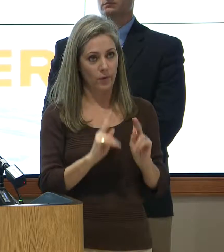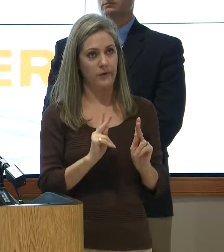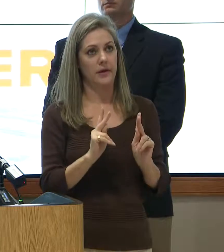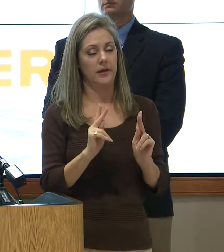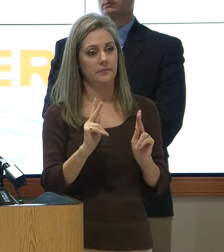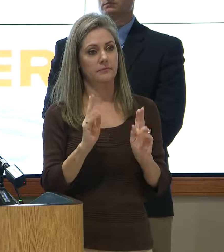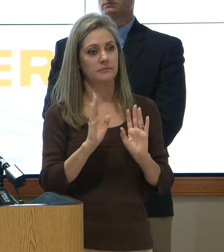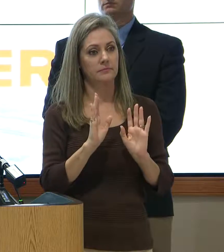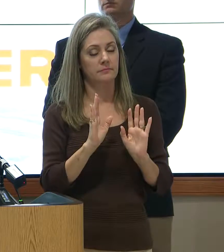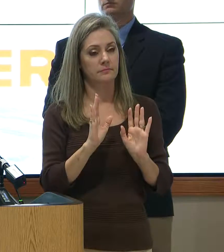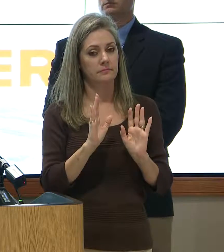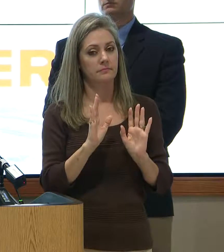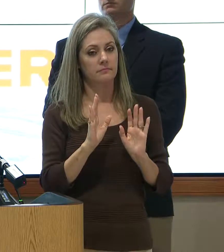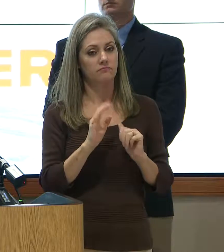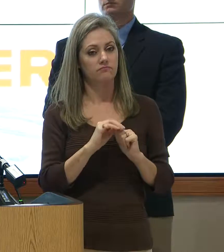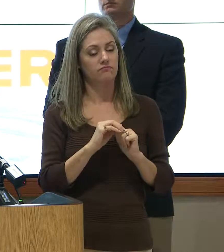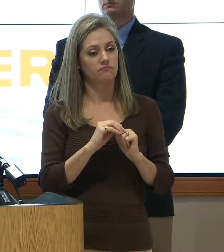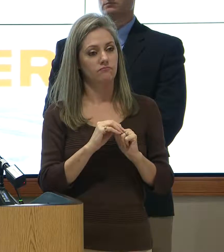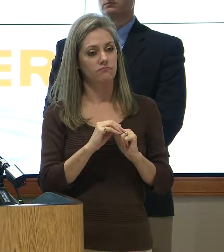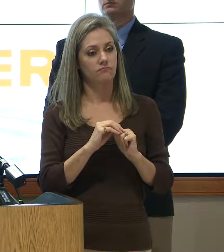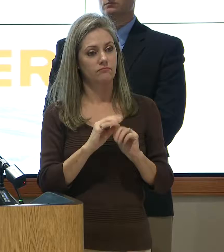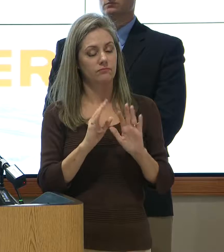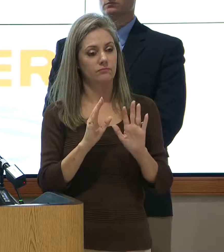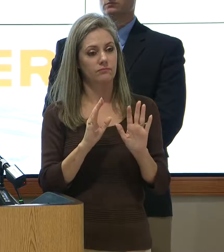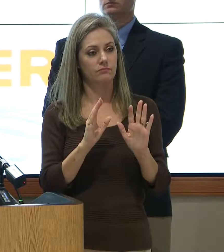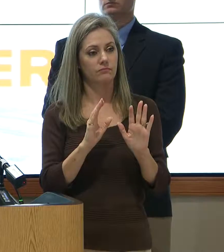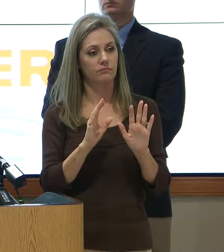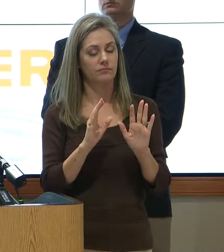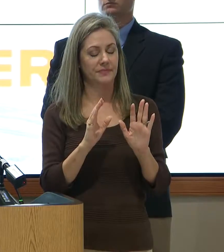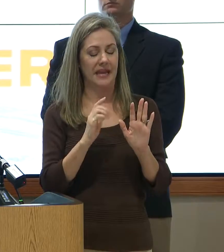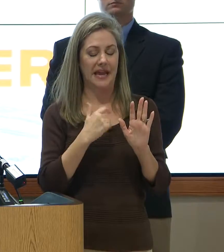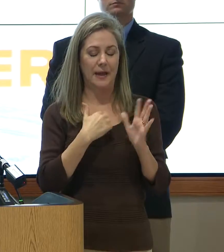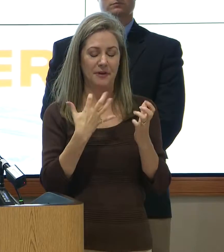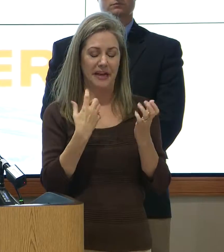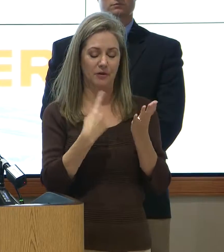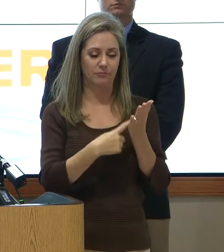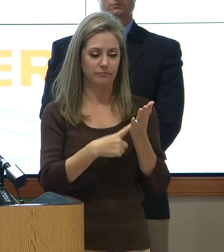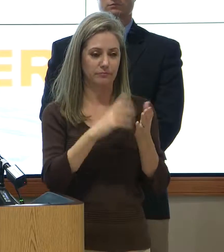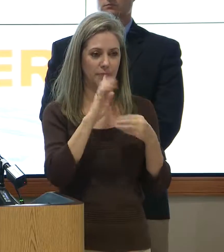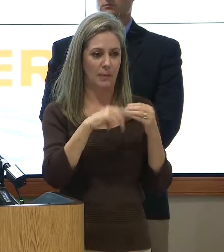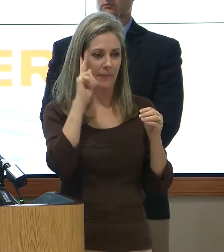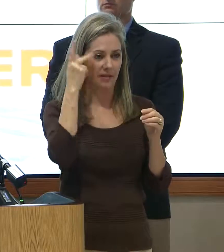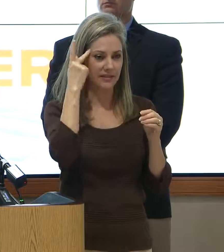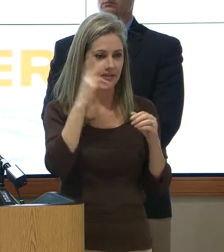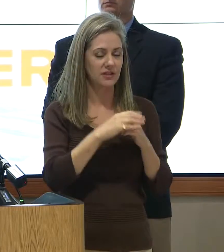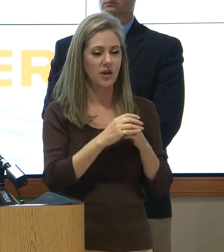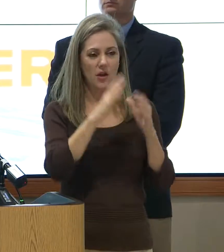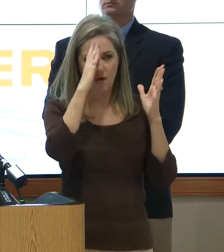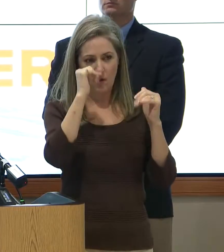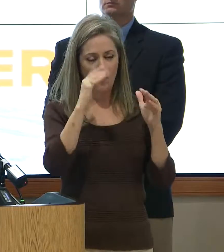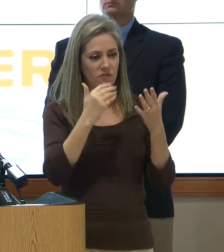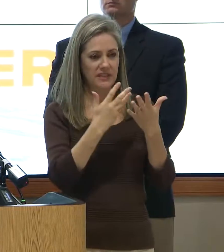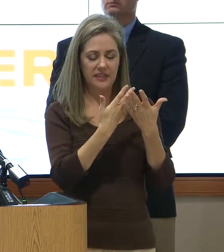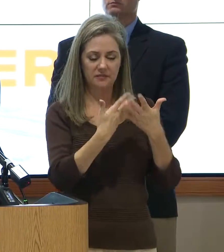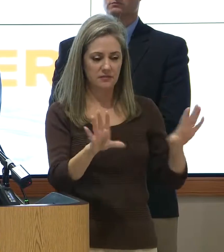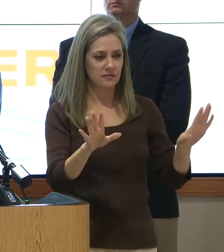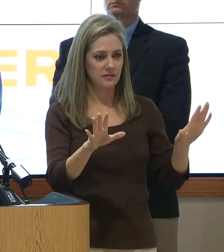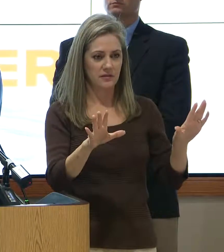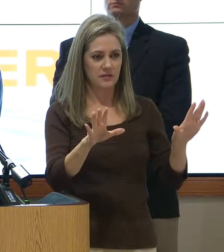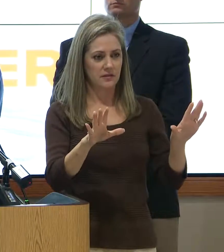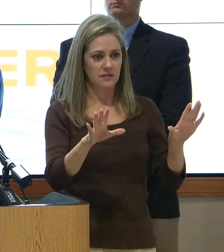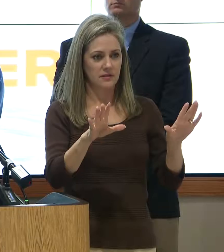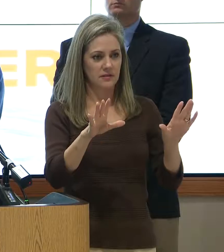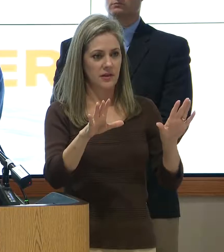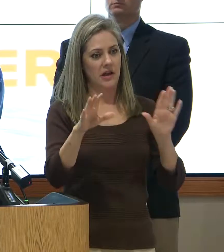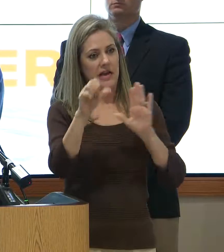I'm going to wade into politics a little bit here. Hopefully we're over this issue of the state